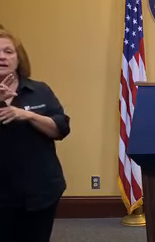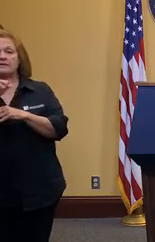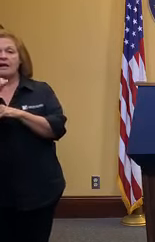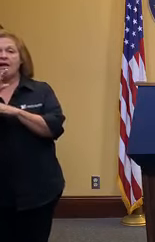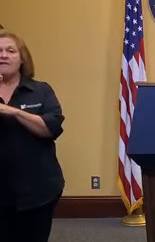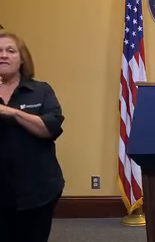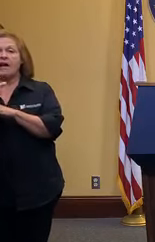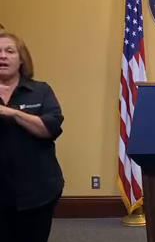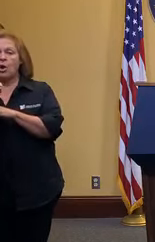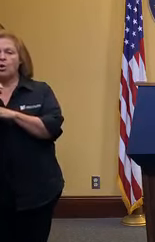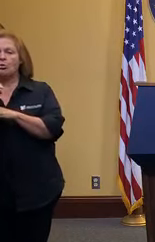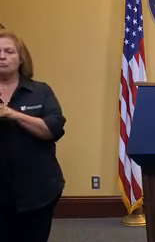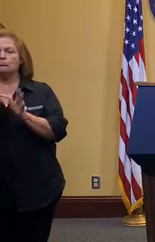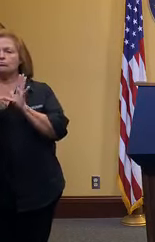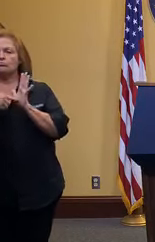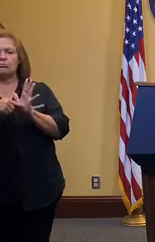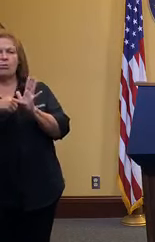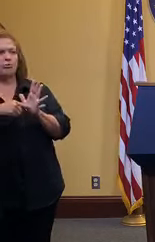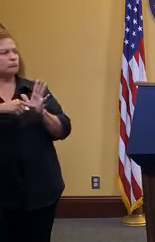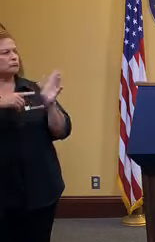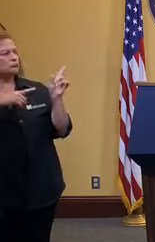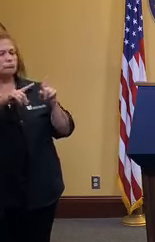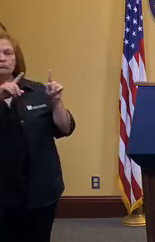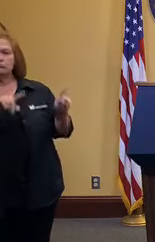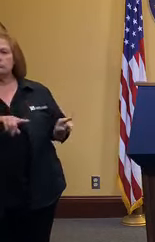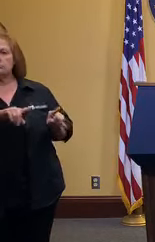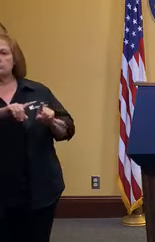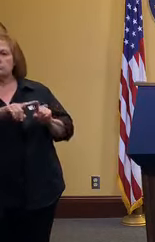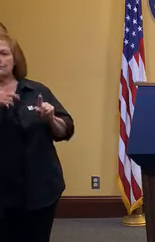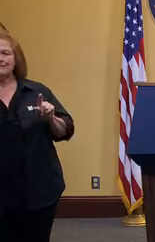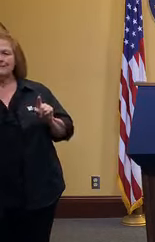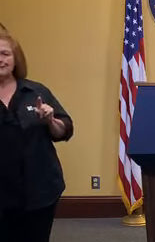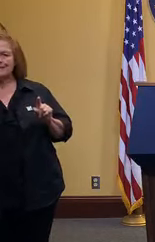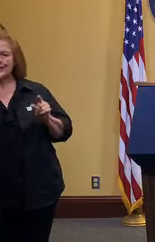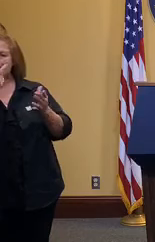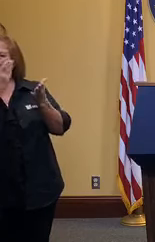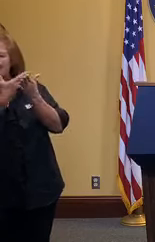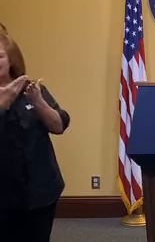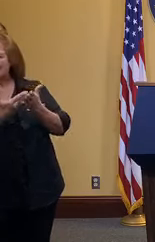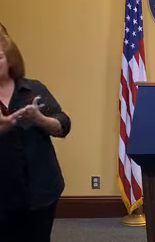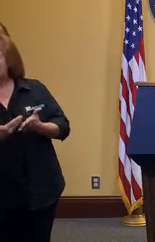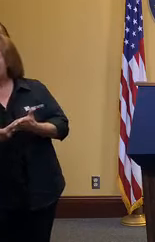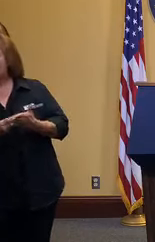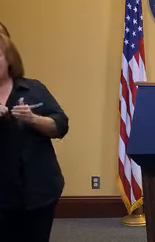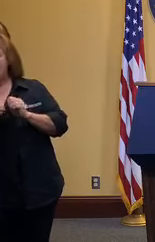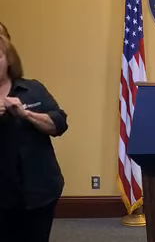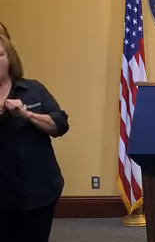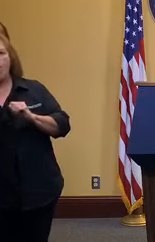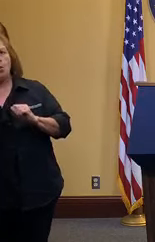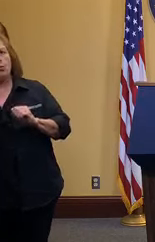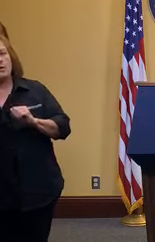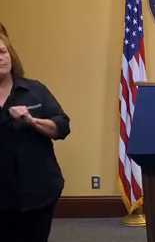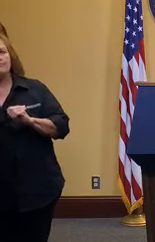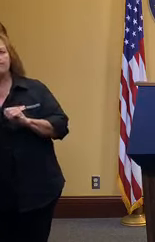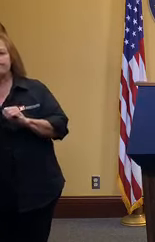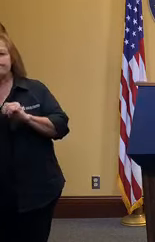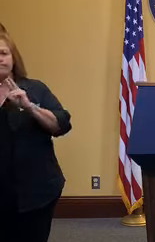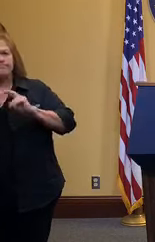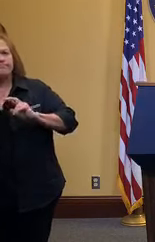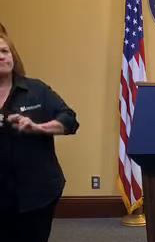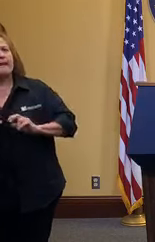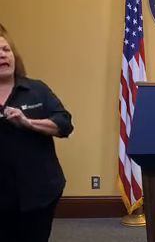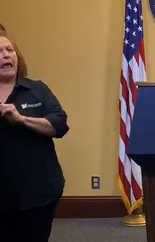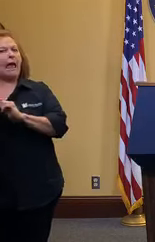with a presentation where you could see the data as we see it and as we analyze it daily but as we're now